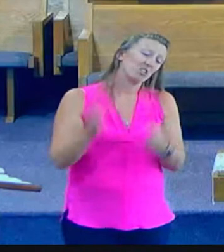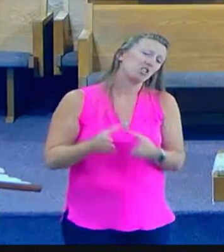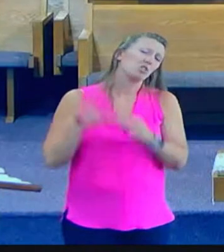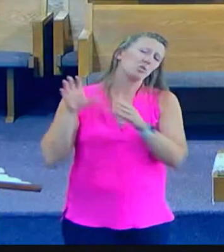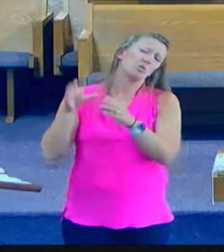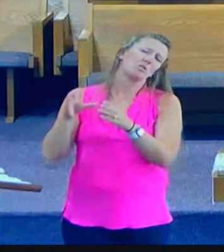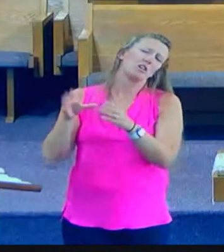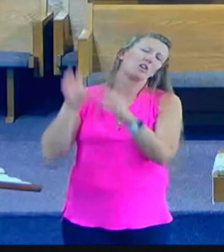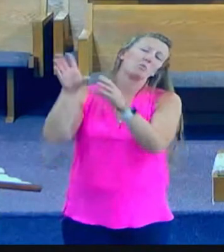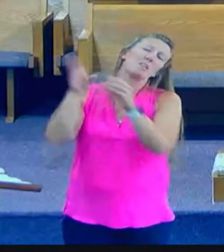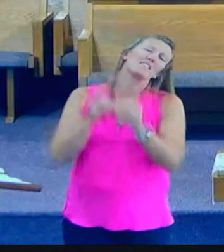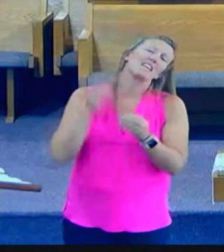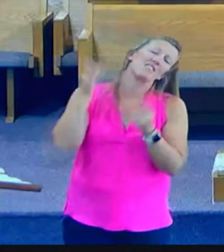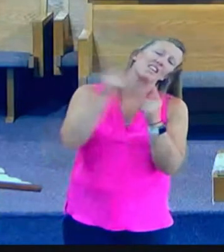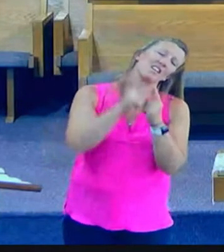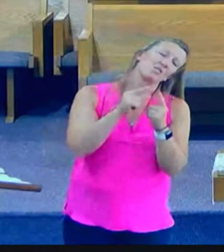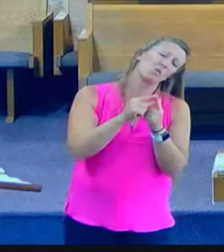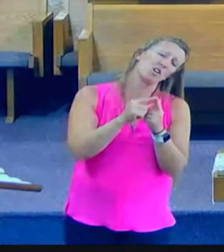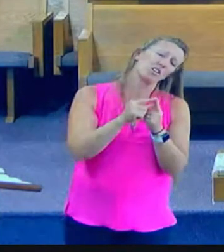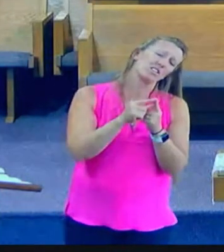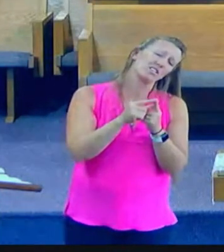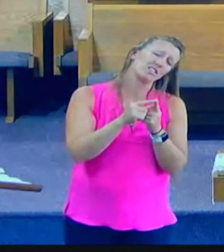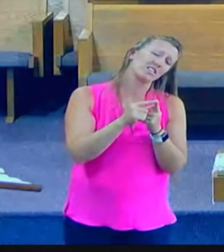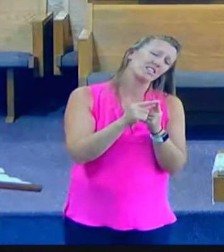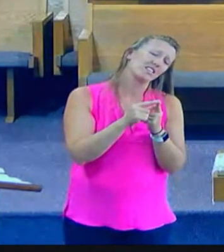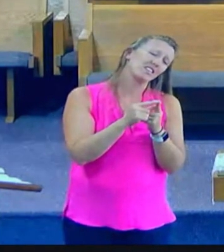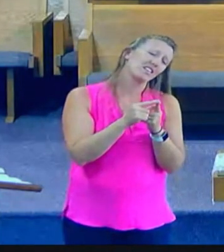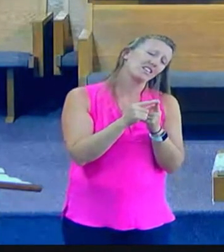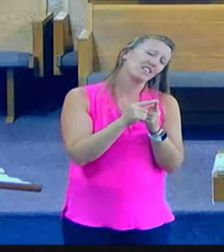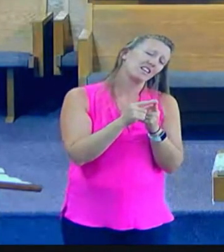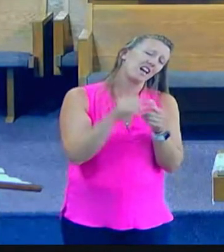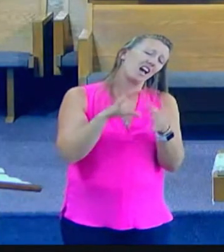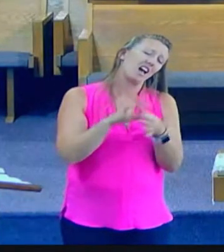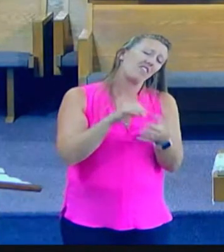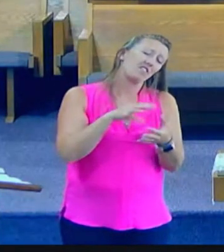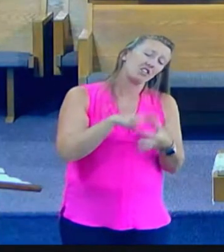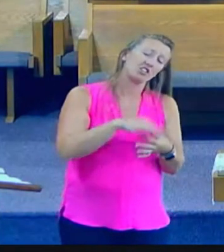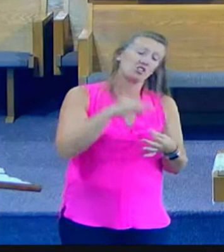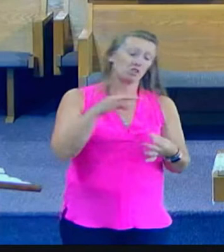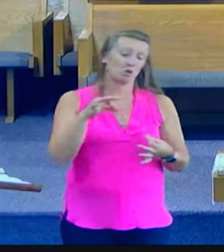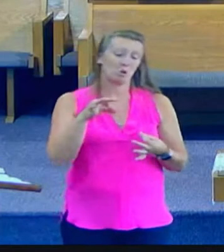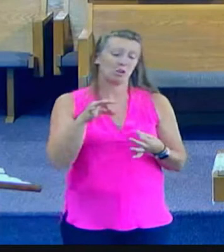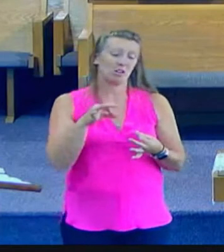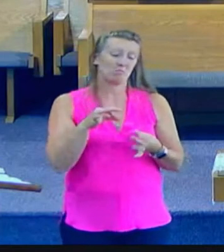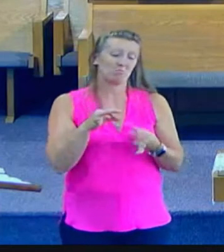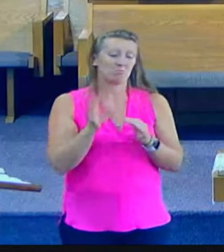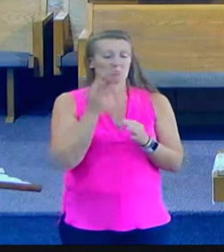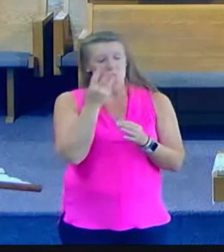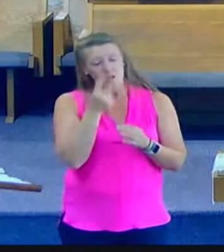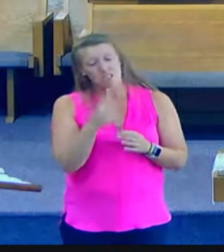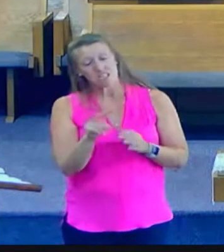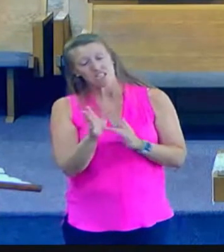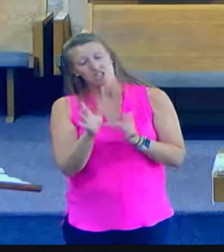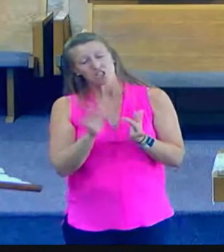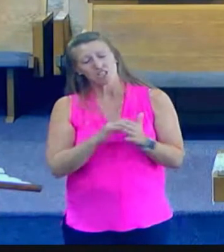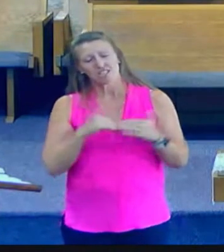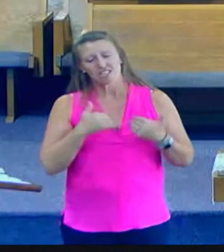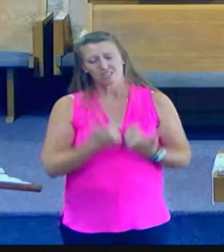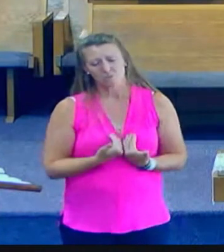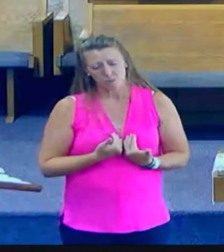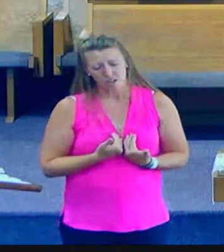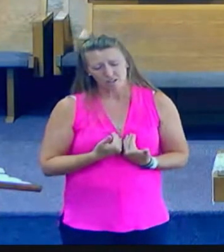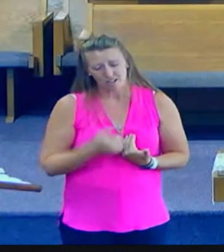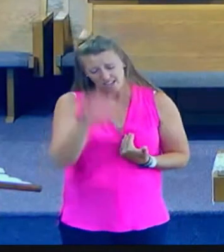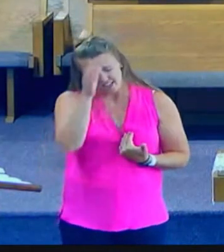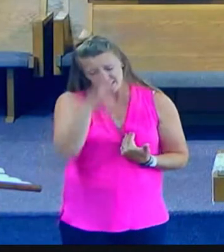scenario painted before us here as we see Jesus weary as a man setting by a well